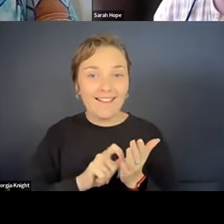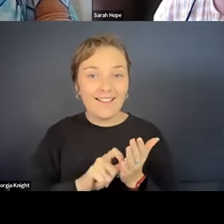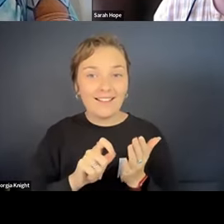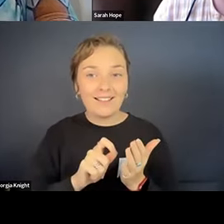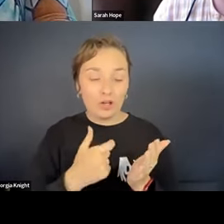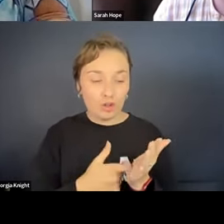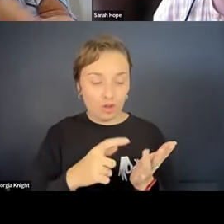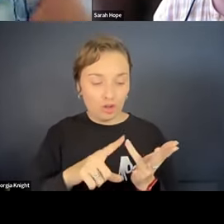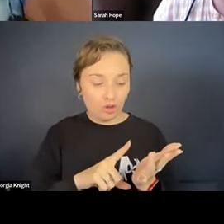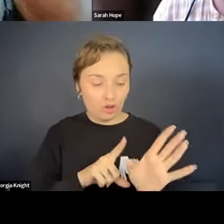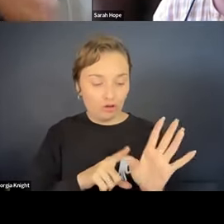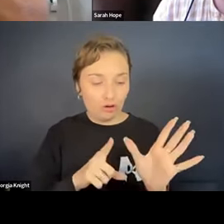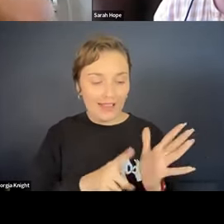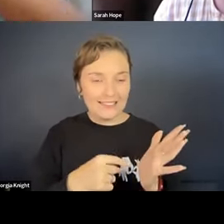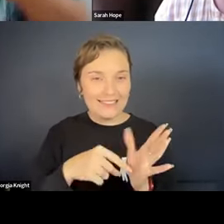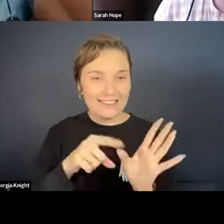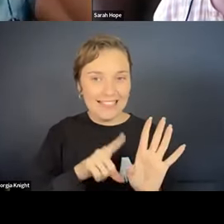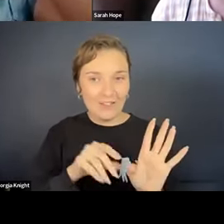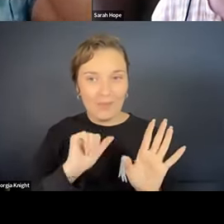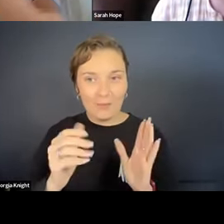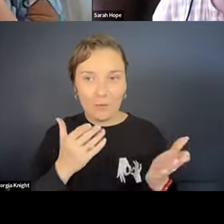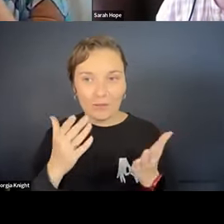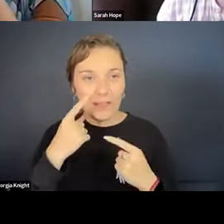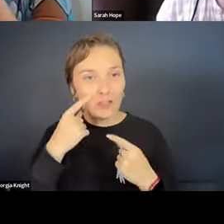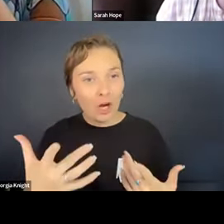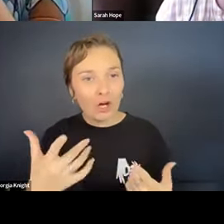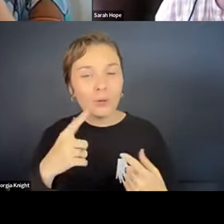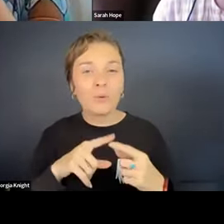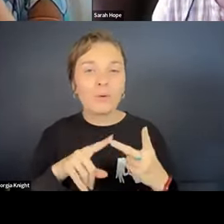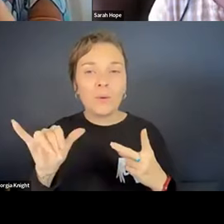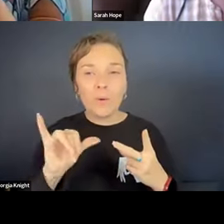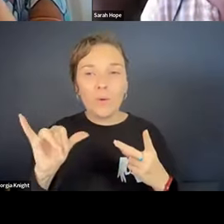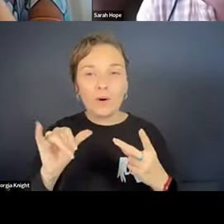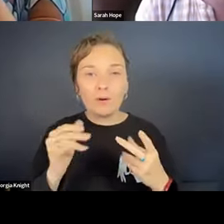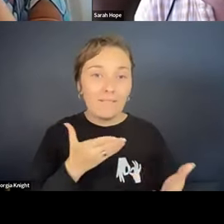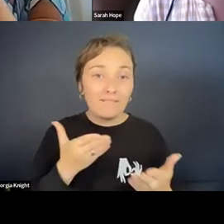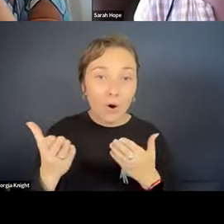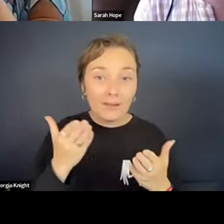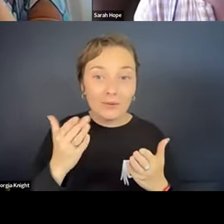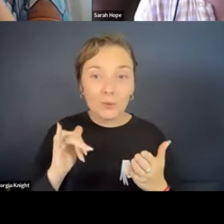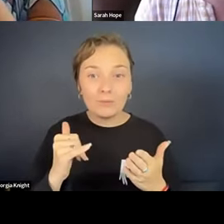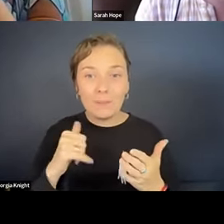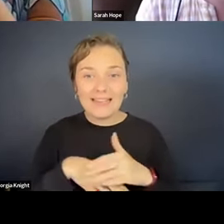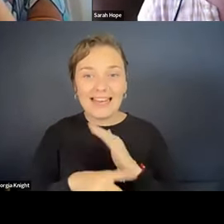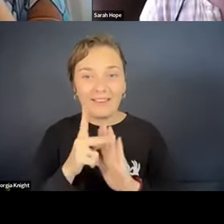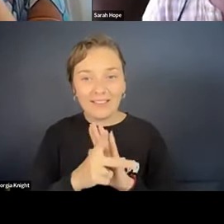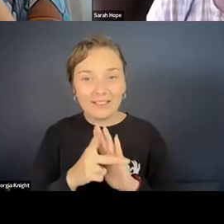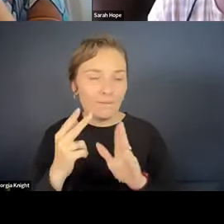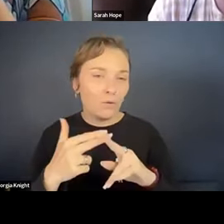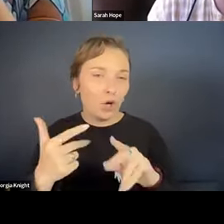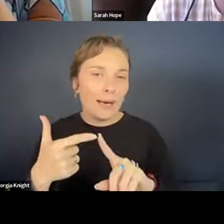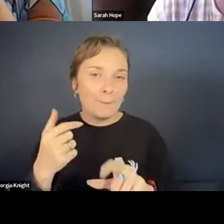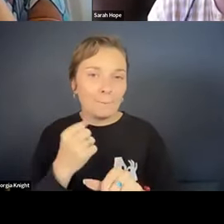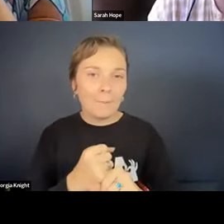royalties from performances of their show or, you know, the performers who might be in the videos, for example,